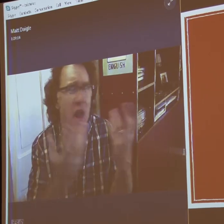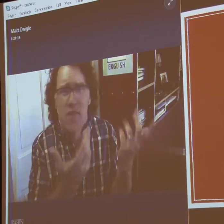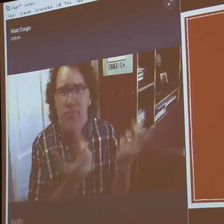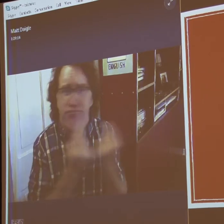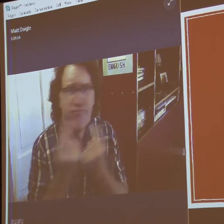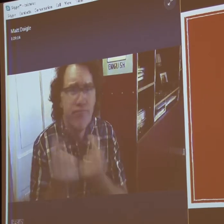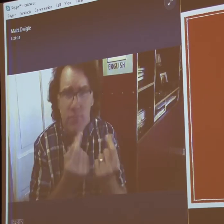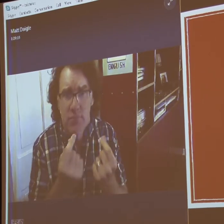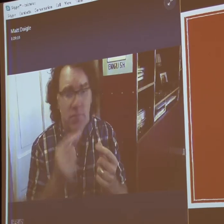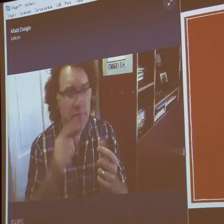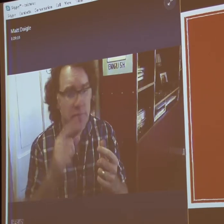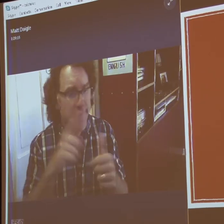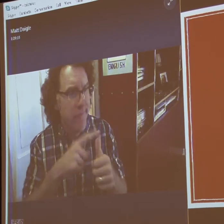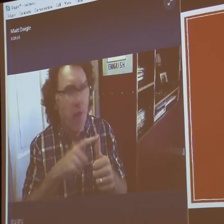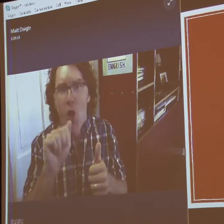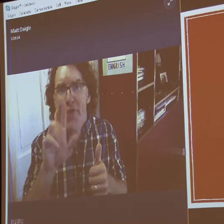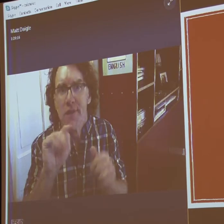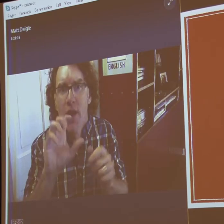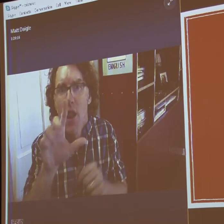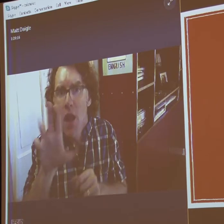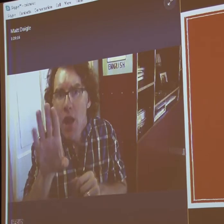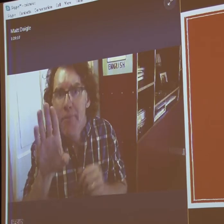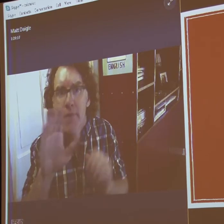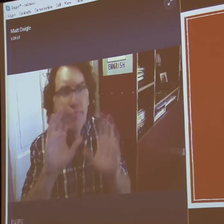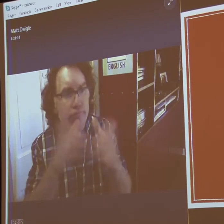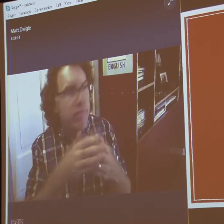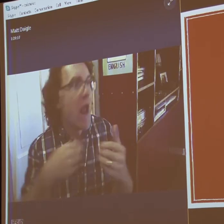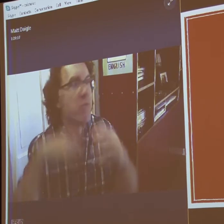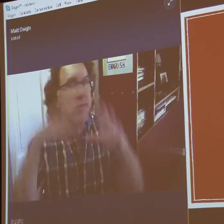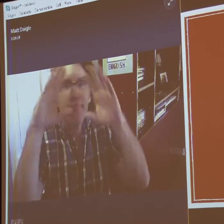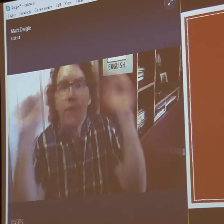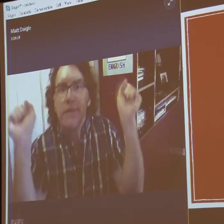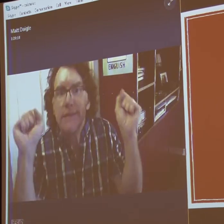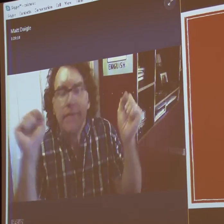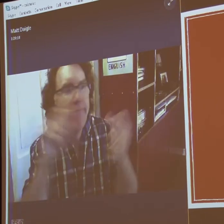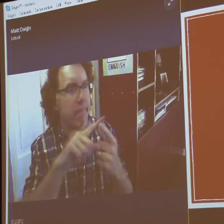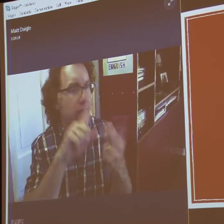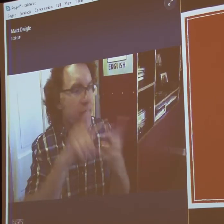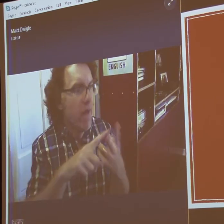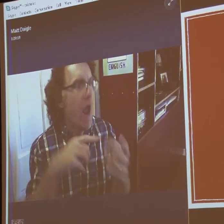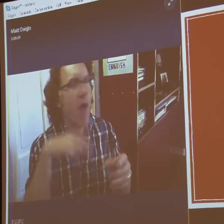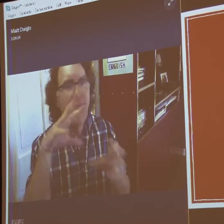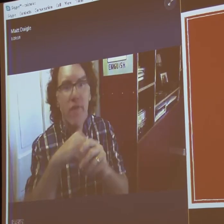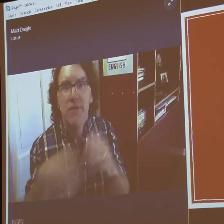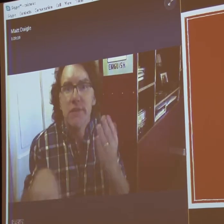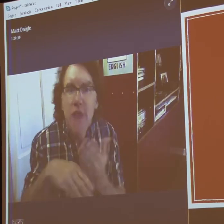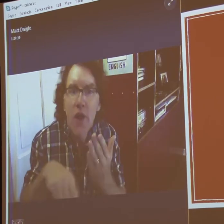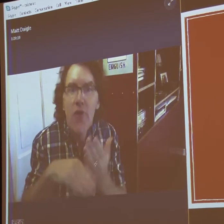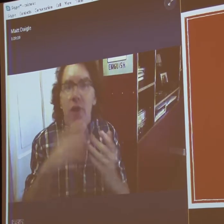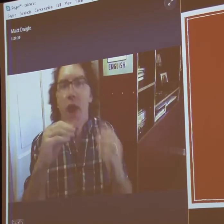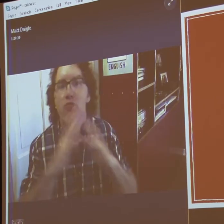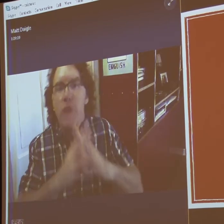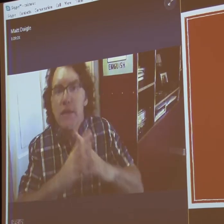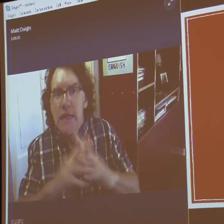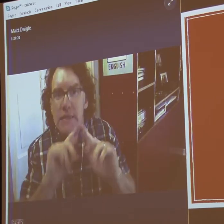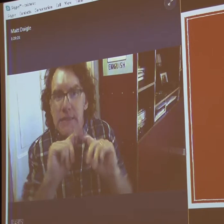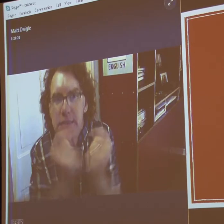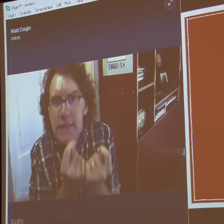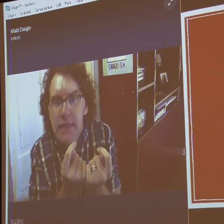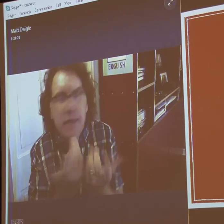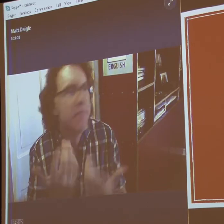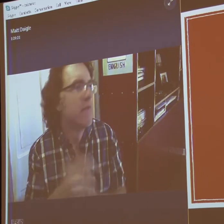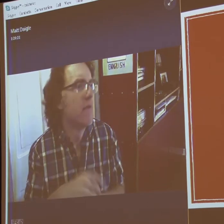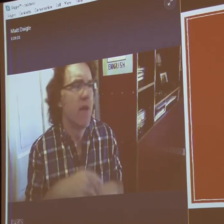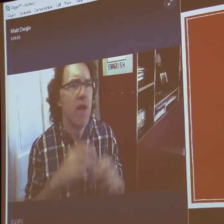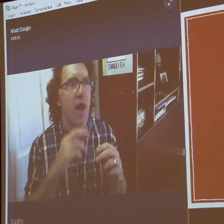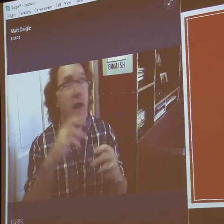I was involved in a lot of things. I was in the art club. I was president of an art club. I was involved. I played